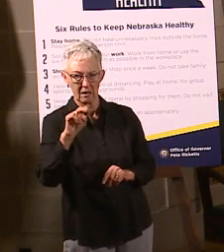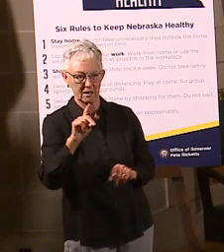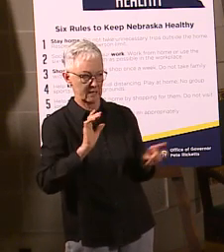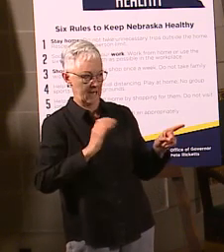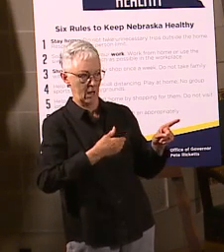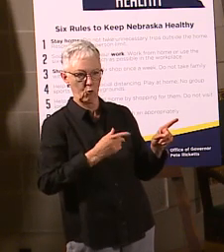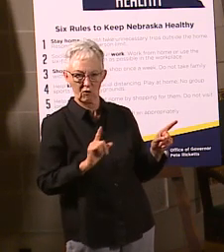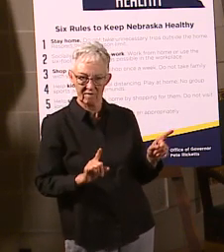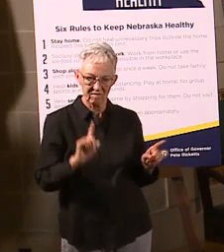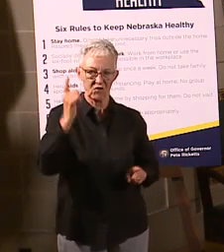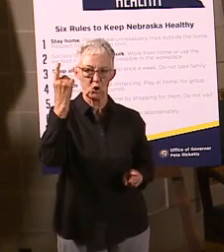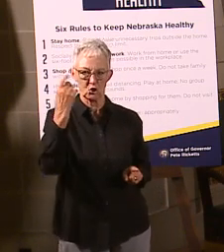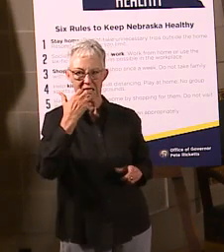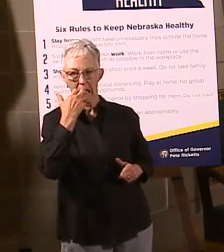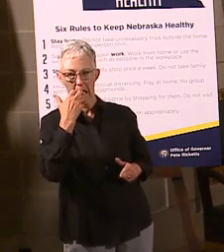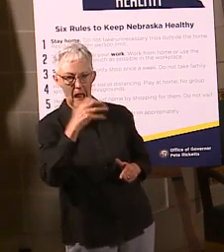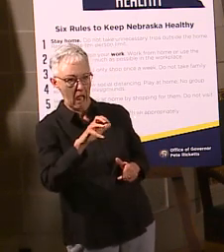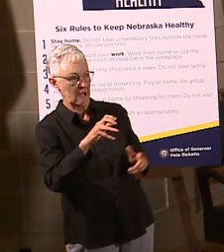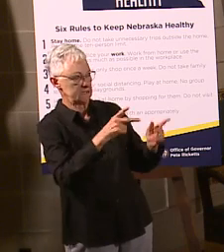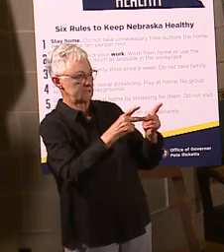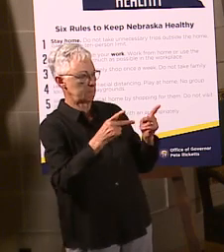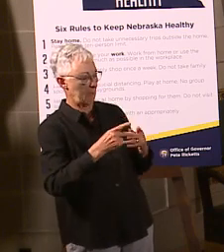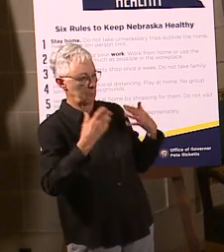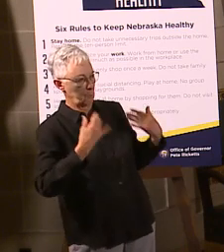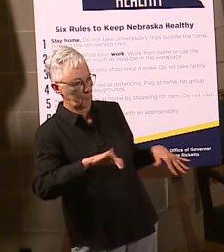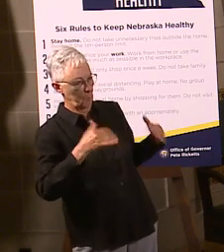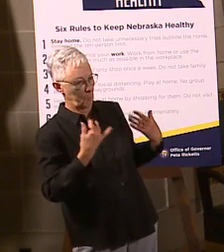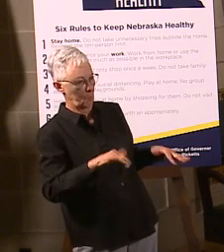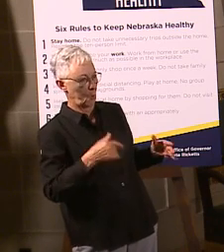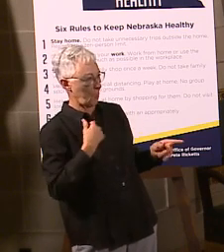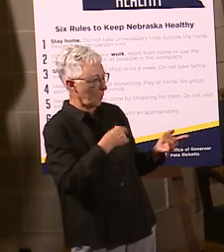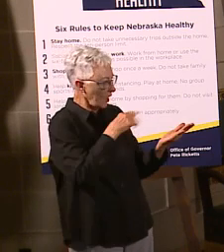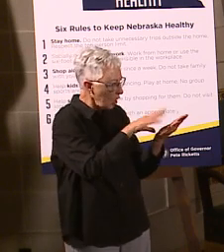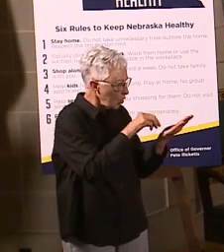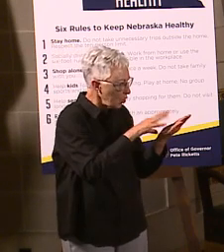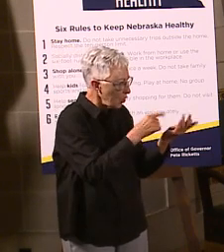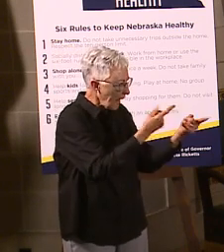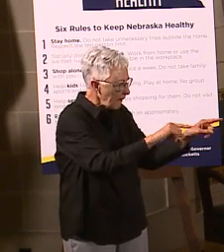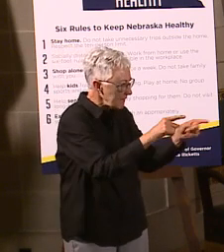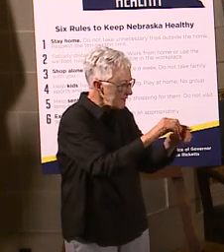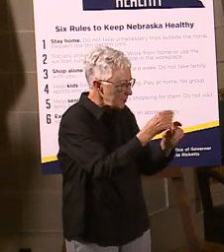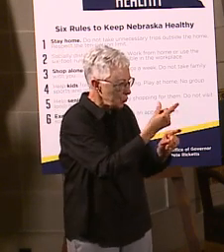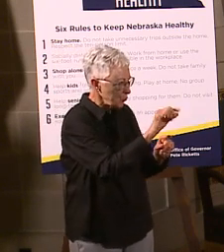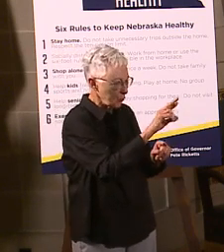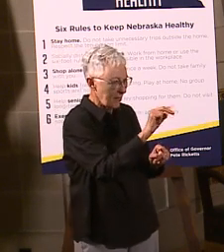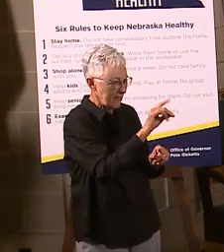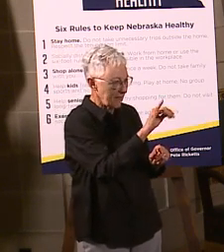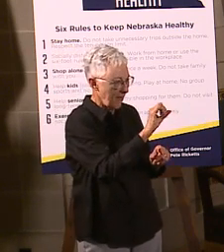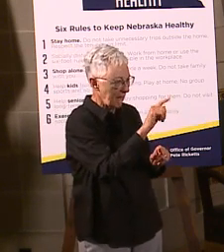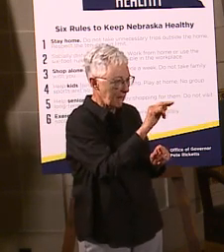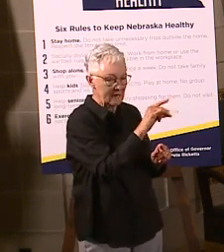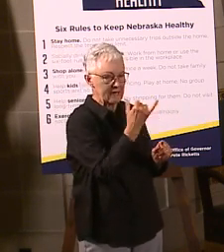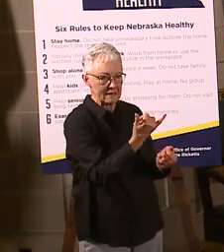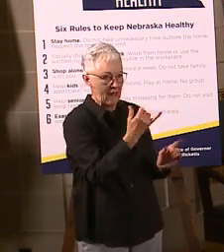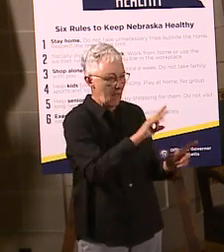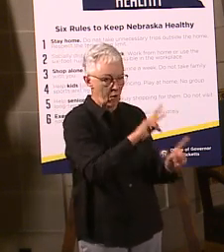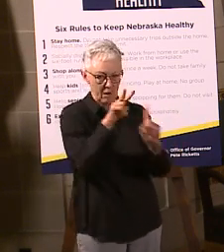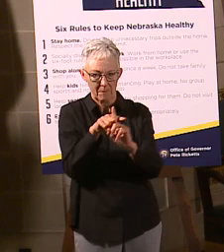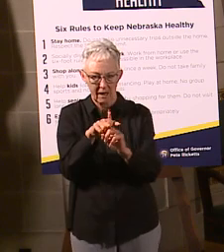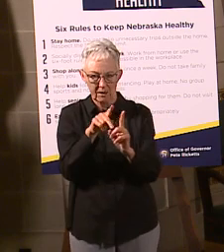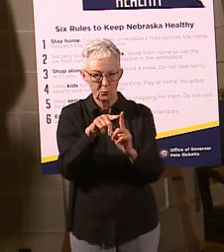We used that experience that we learned in Grand Island to be able to address Lexington so that we can move quickly with testing resources and